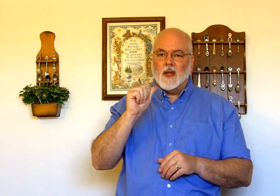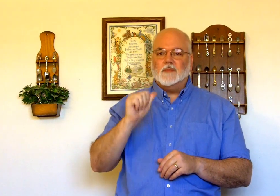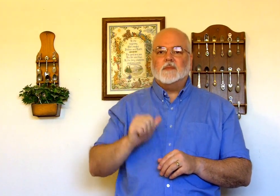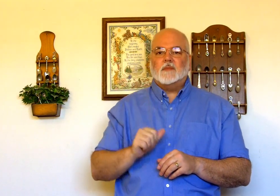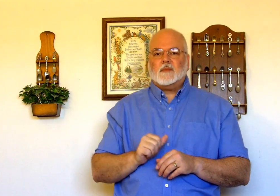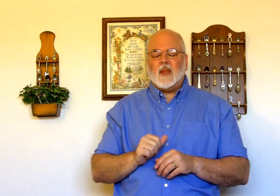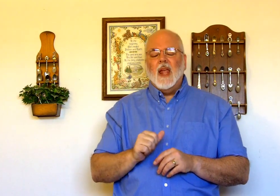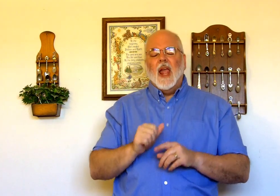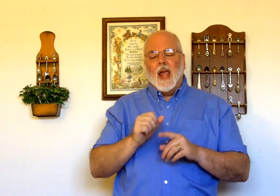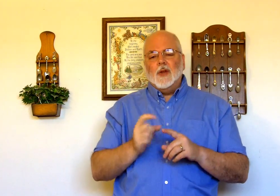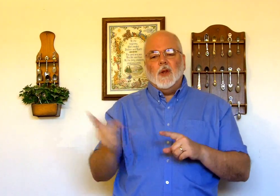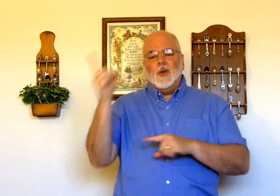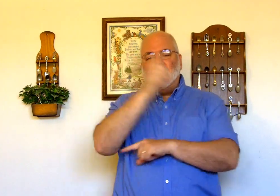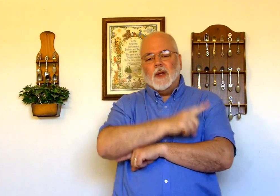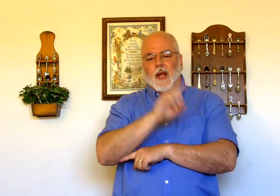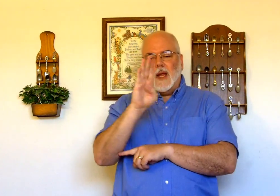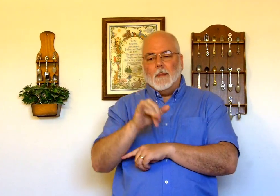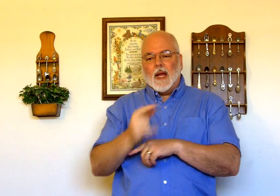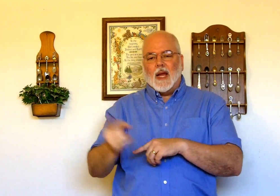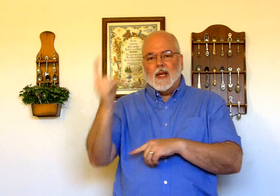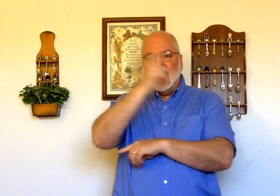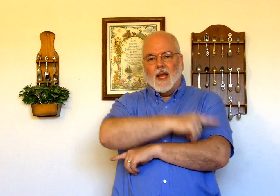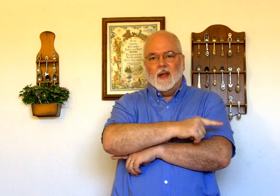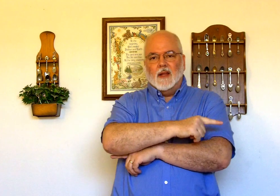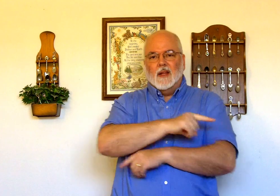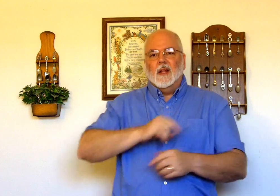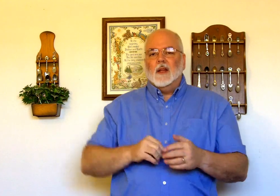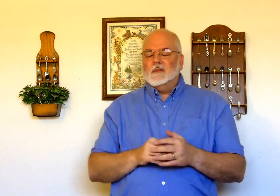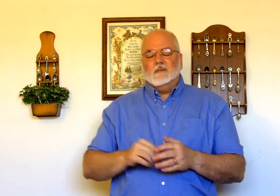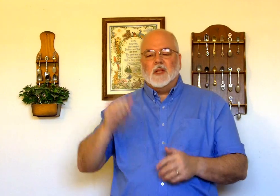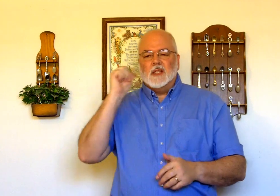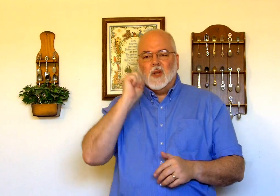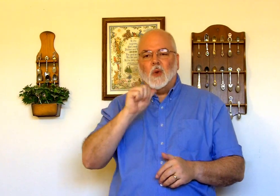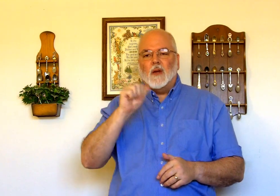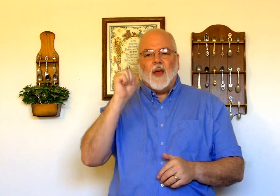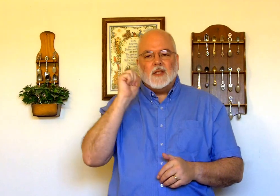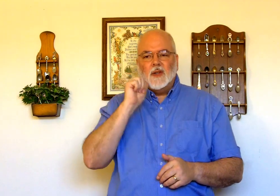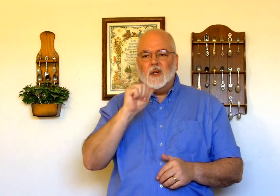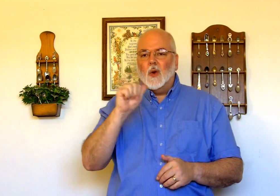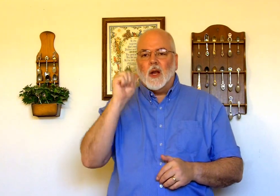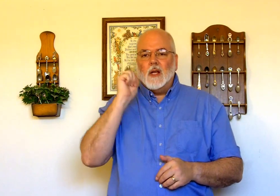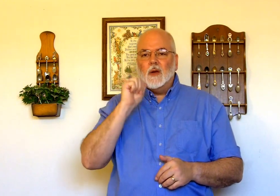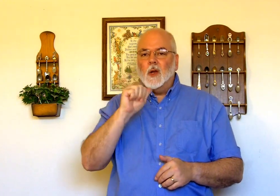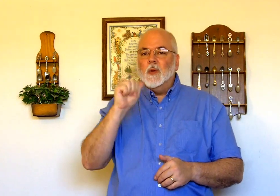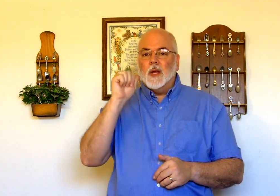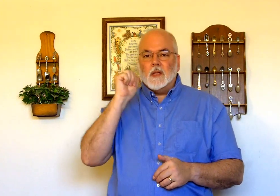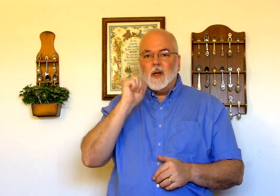and you can do day by day but this is a whole lot faster and a whole lot easier and communicates better